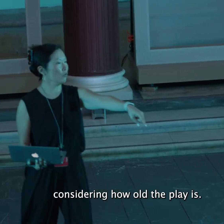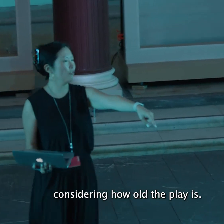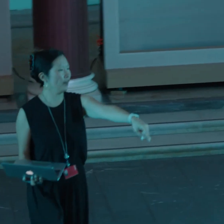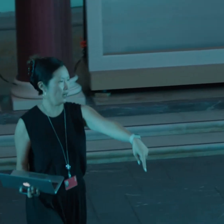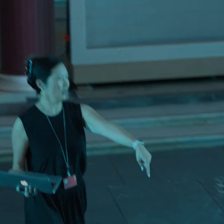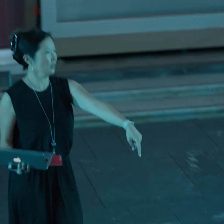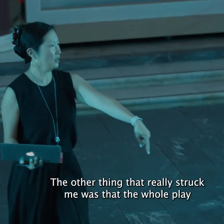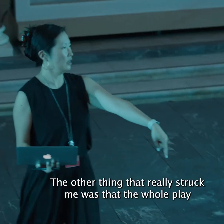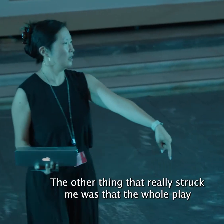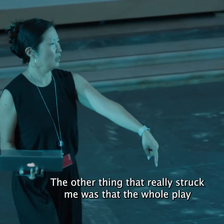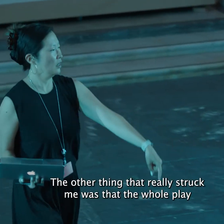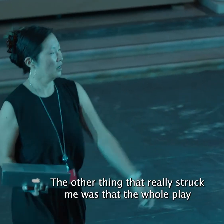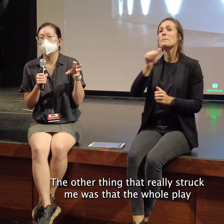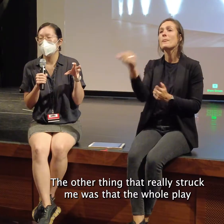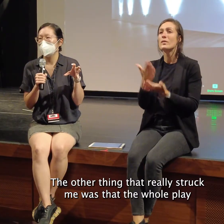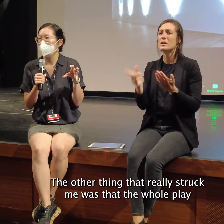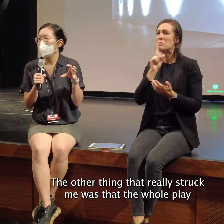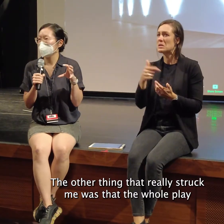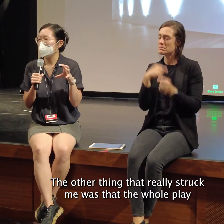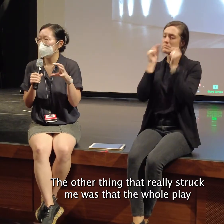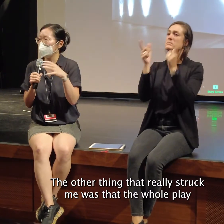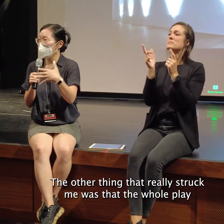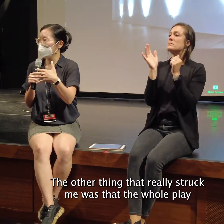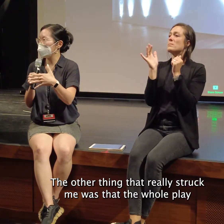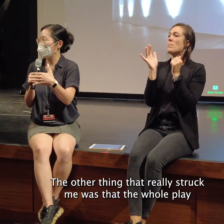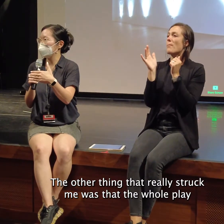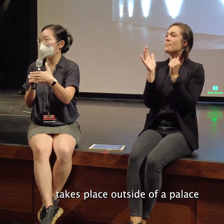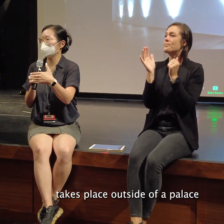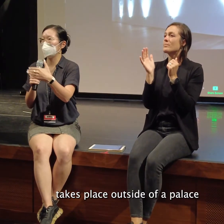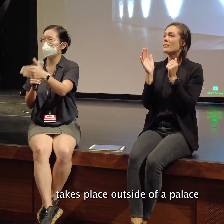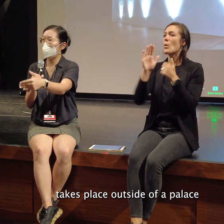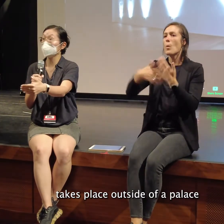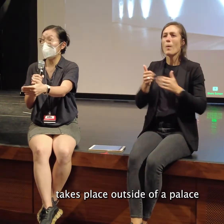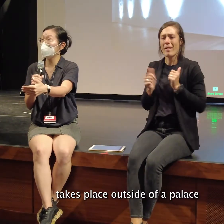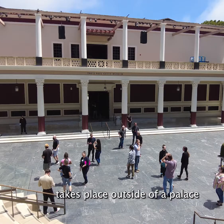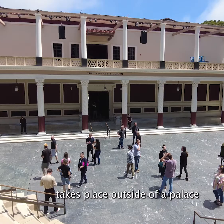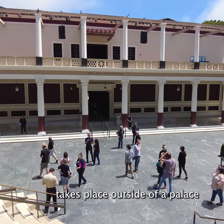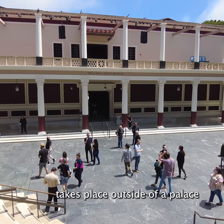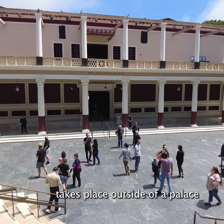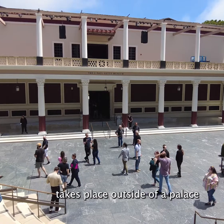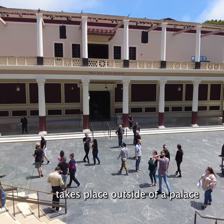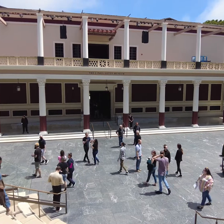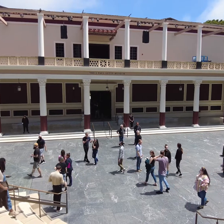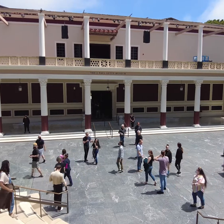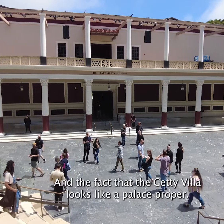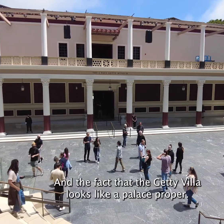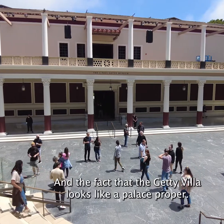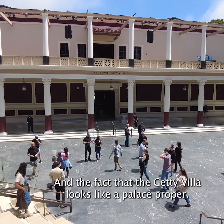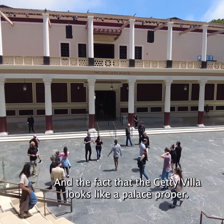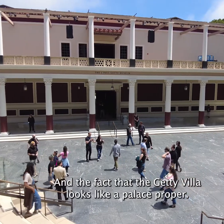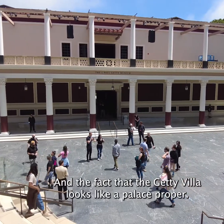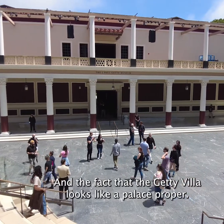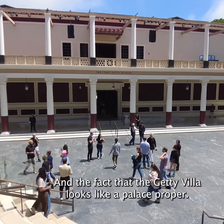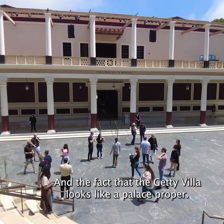play is. The other thing that really struck me was that the whole play takes place outside of a palace, and the